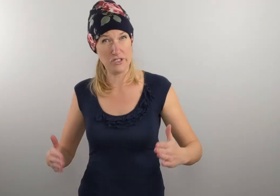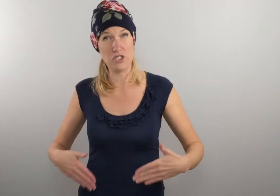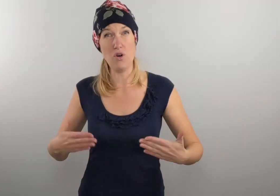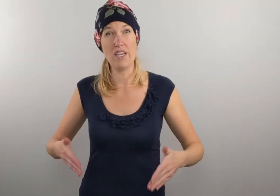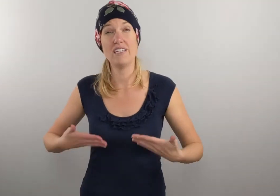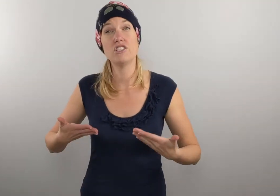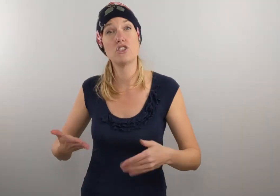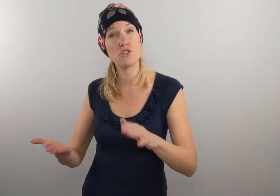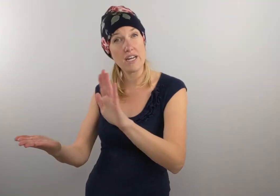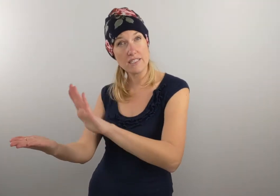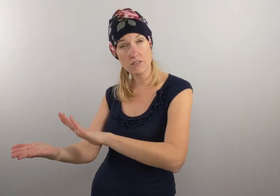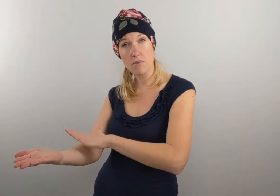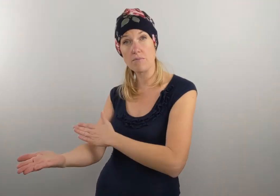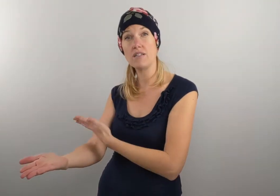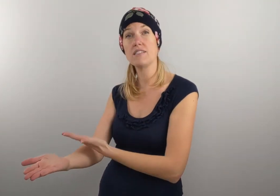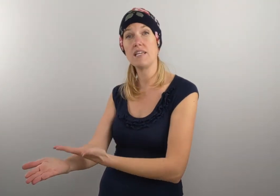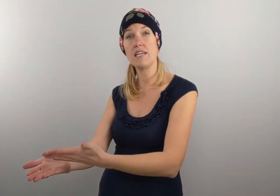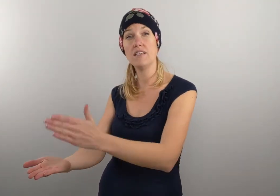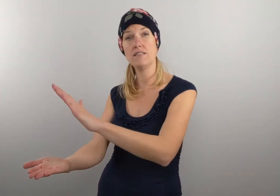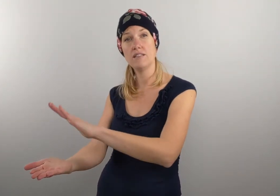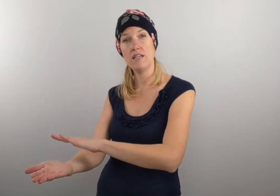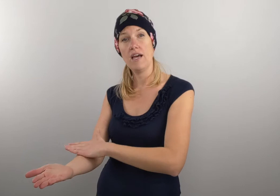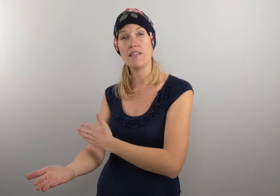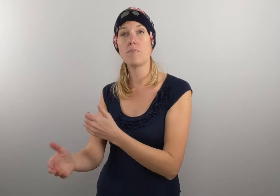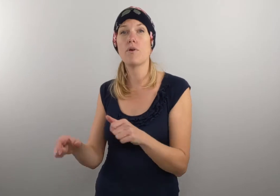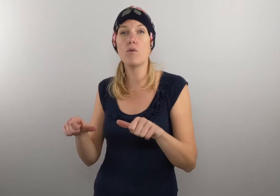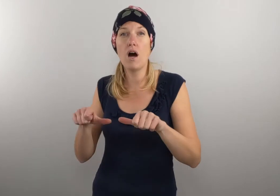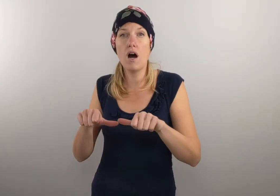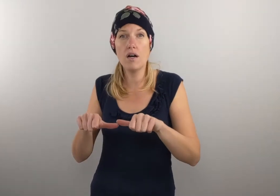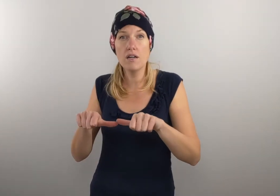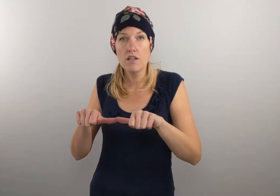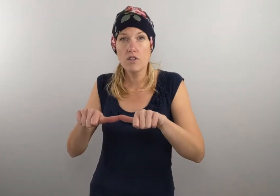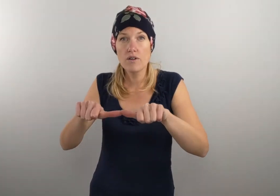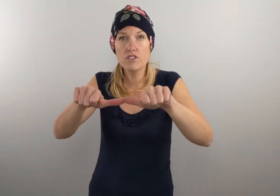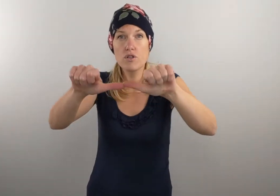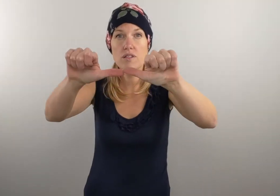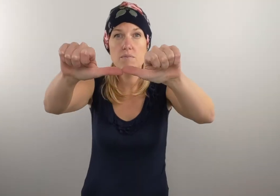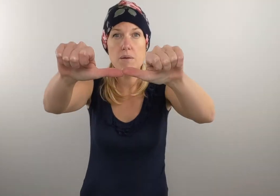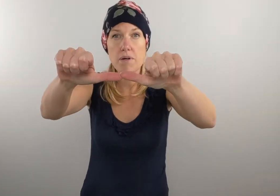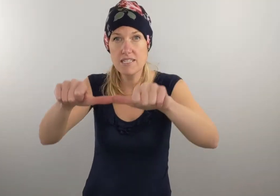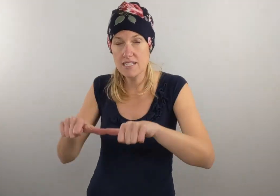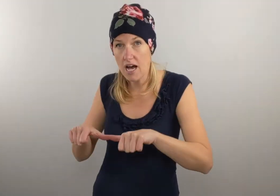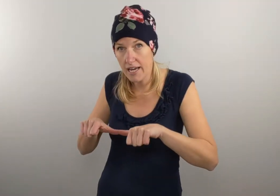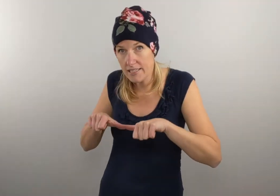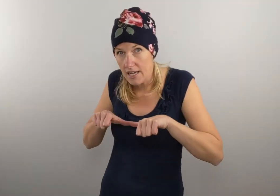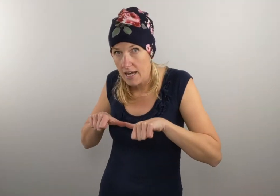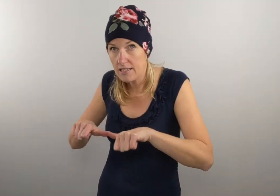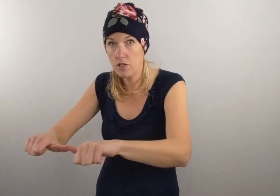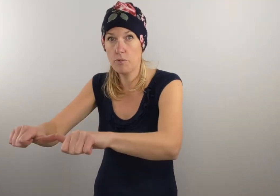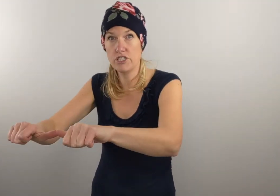joyous strains. Remember singing and then prolong. You have two thumbs up on its side and then you push